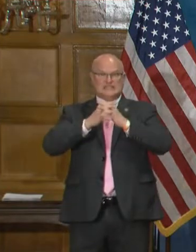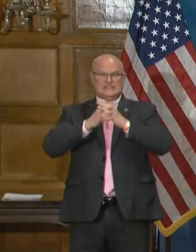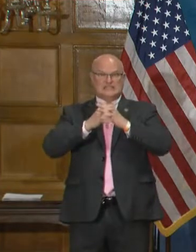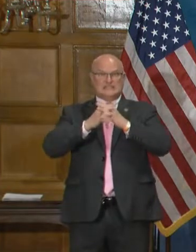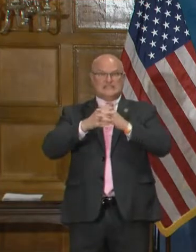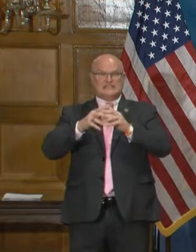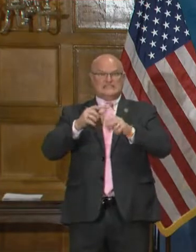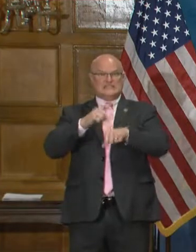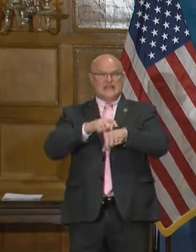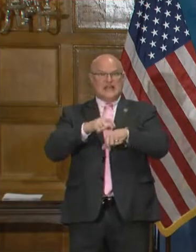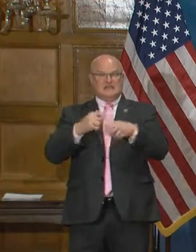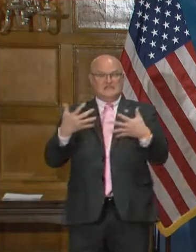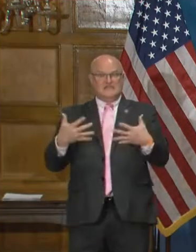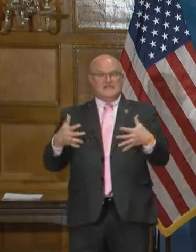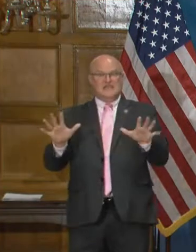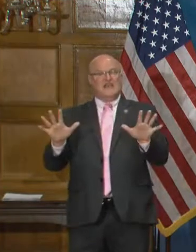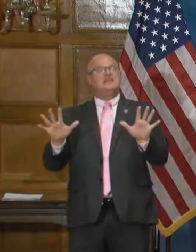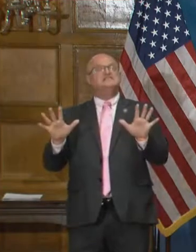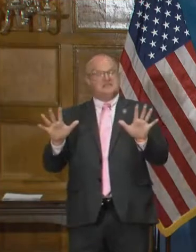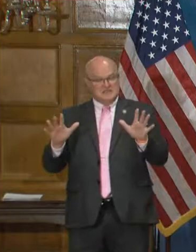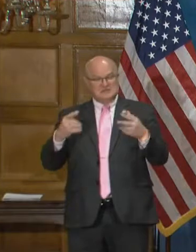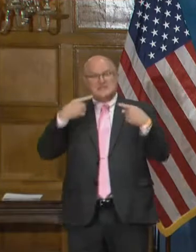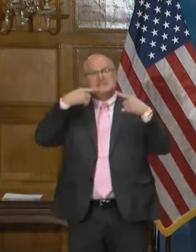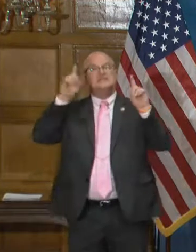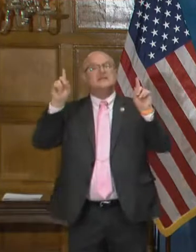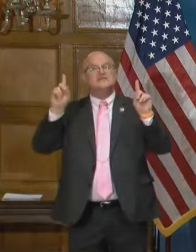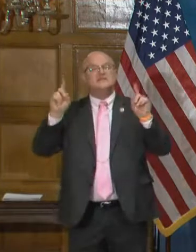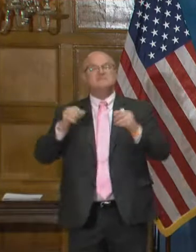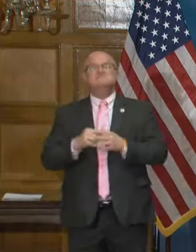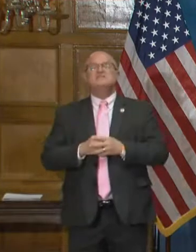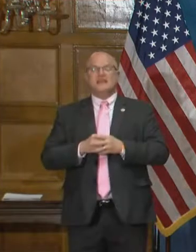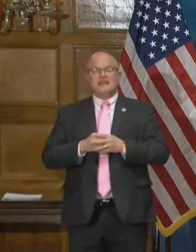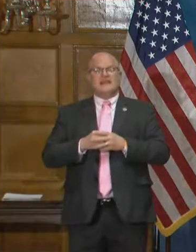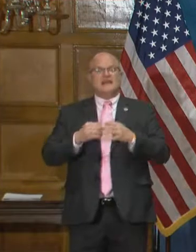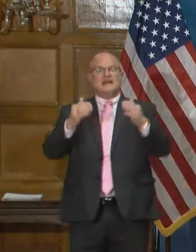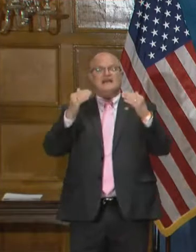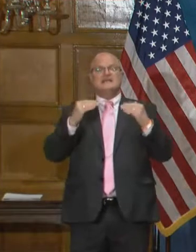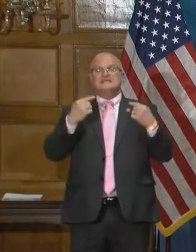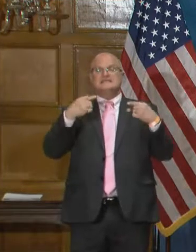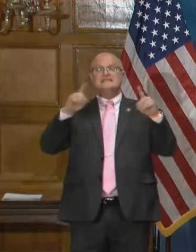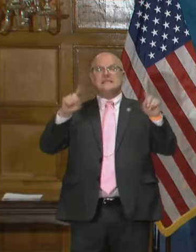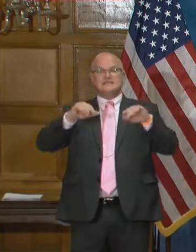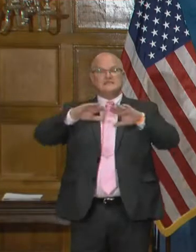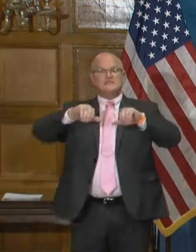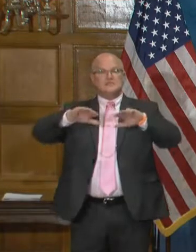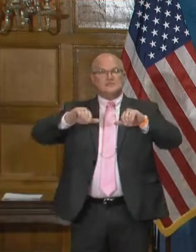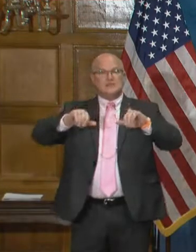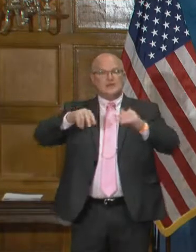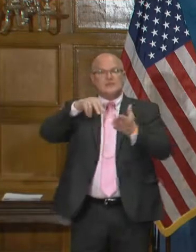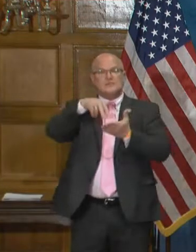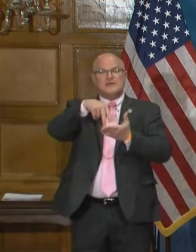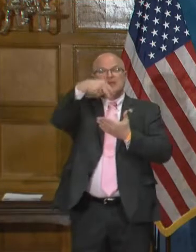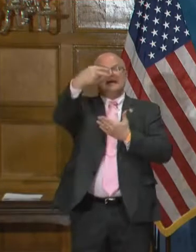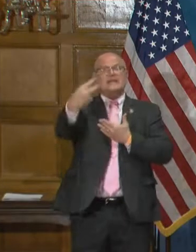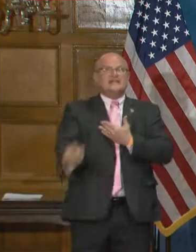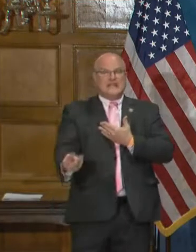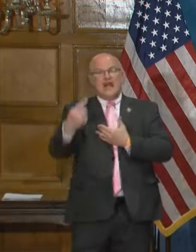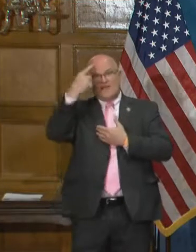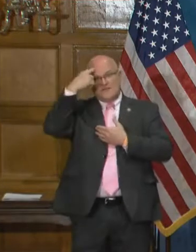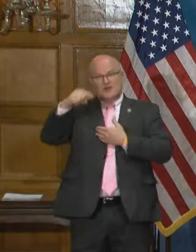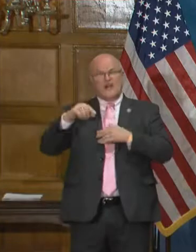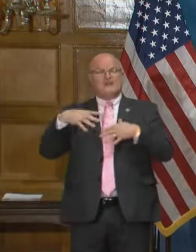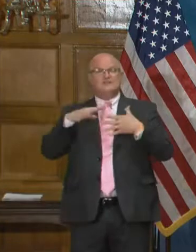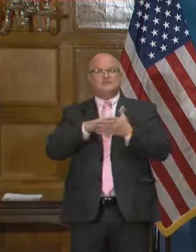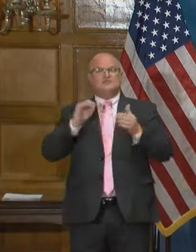are in the process of concluding. We're in the process of concluding a successful swim and dive season with respect to our student